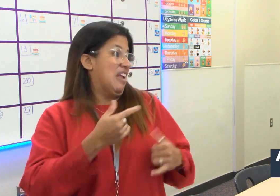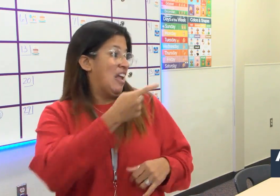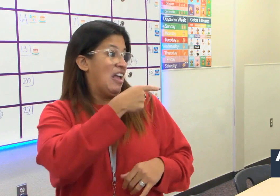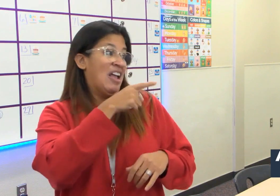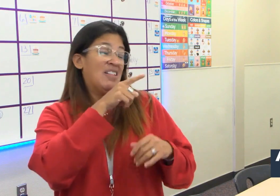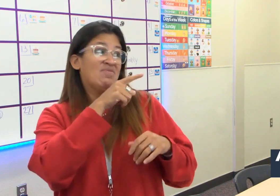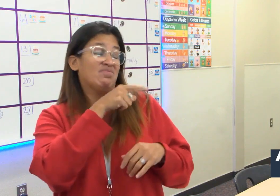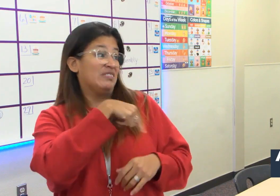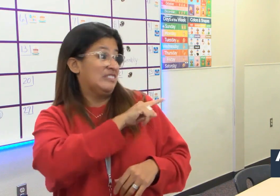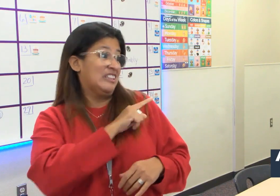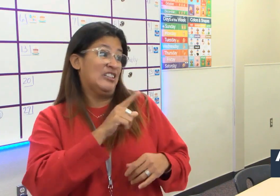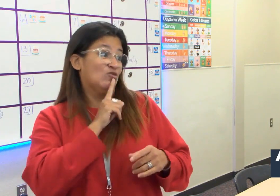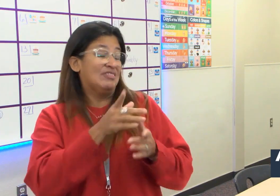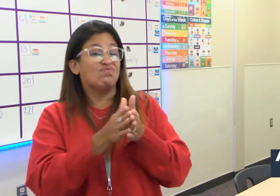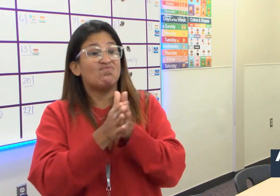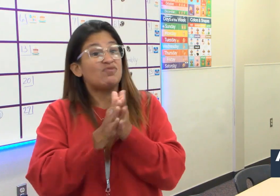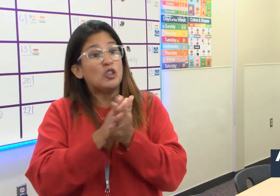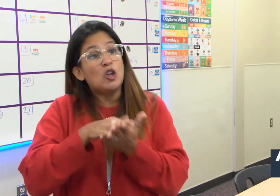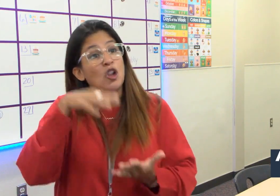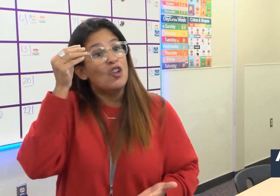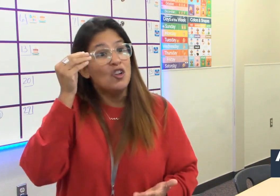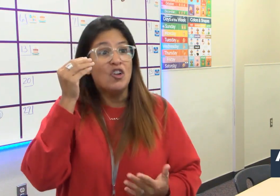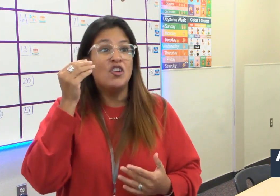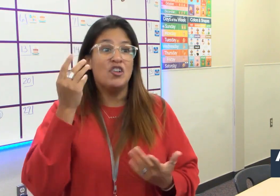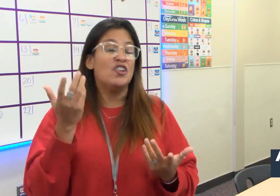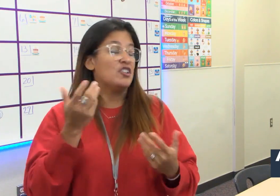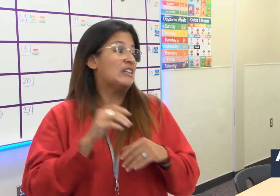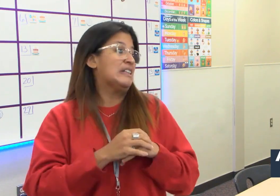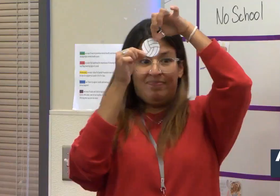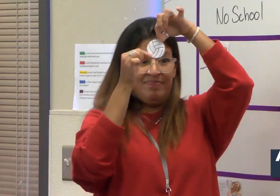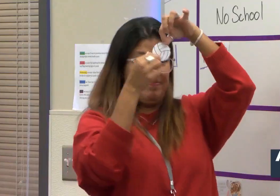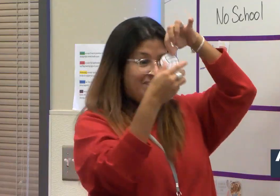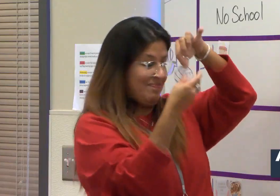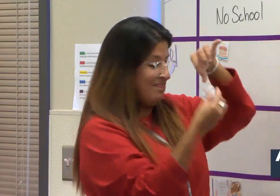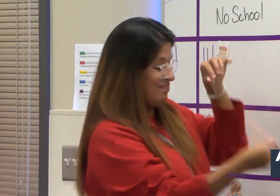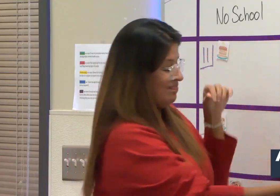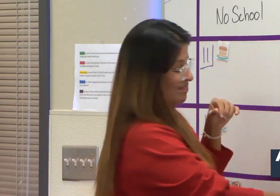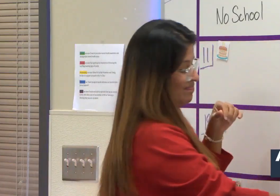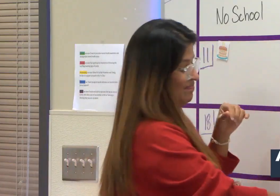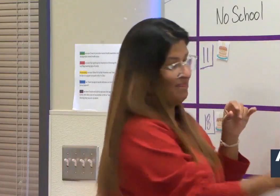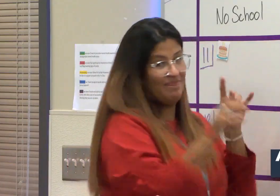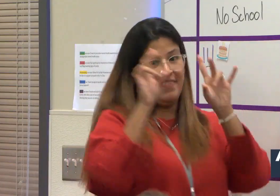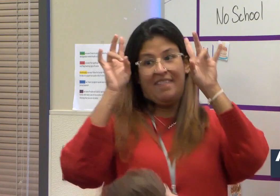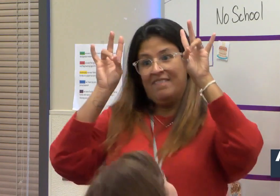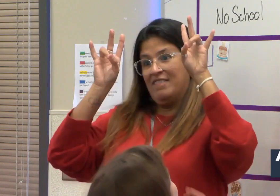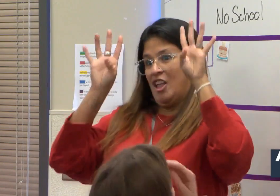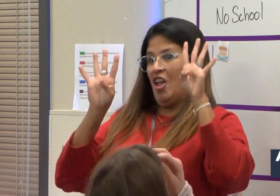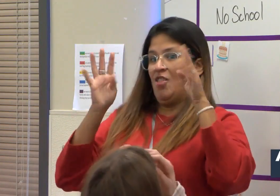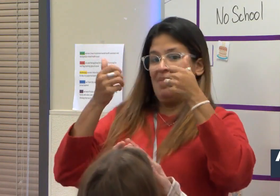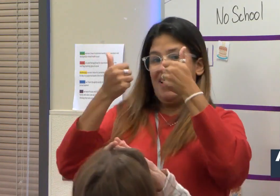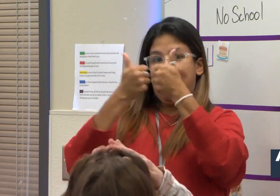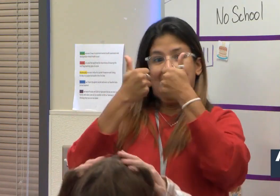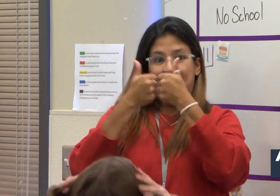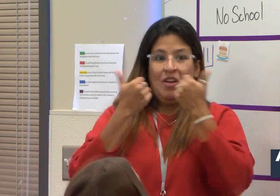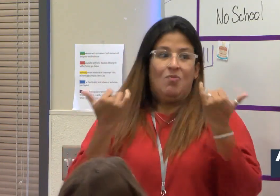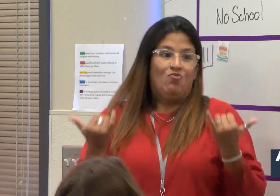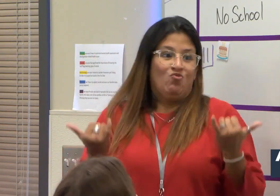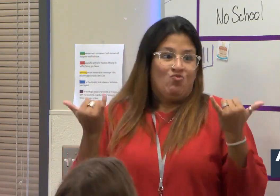comfortable emailing me and really they're just so motivated to learn. And this enthusiasm isn't just at Hanford, but in